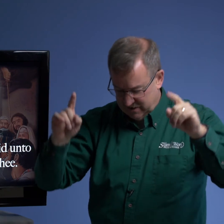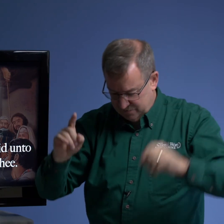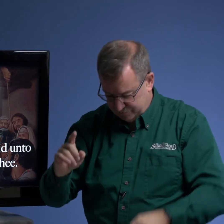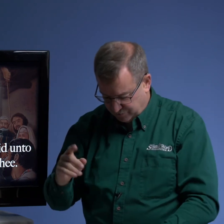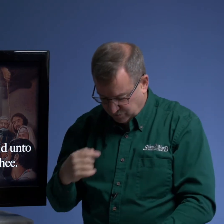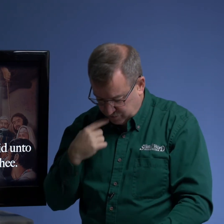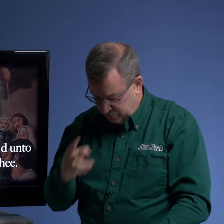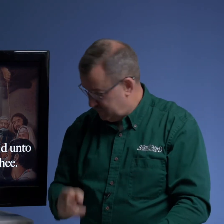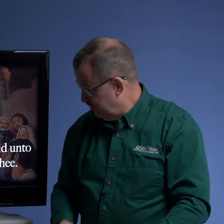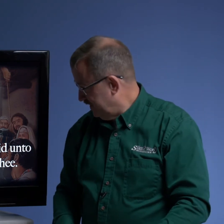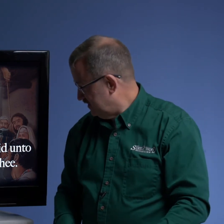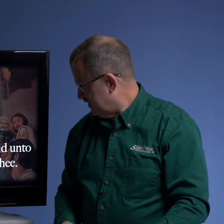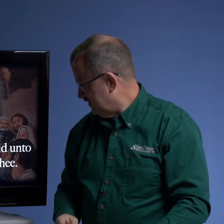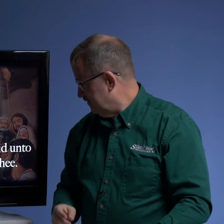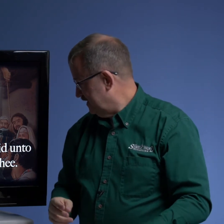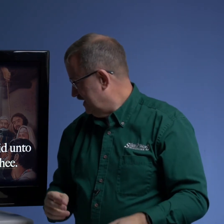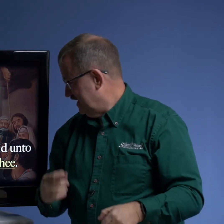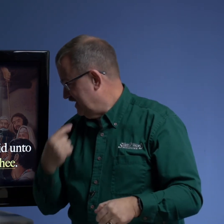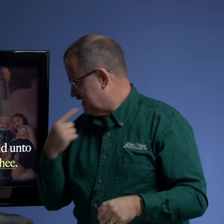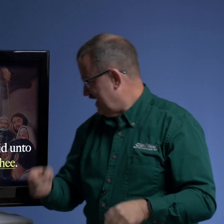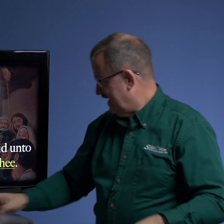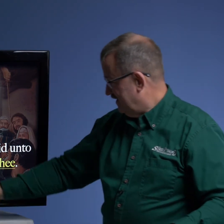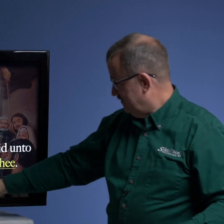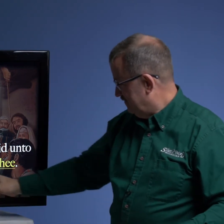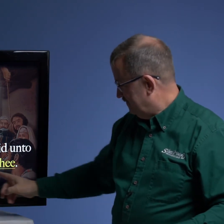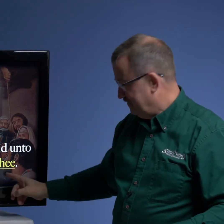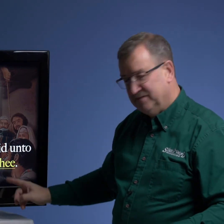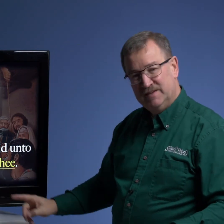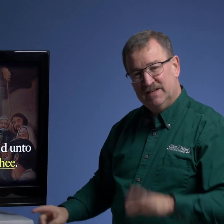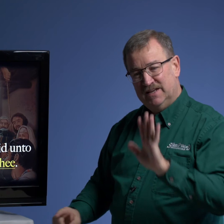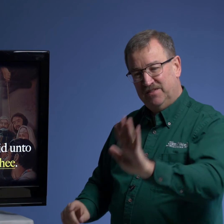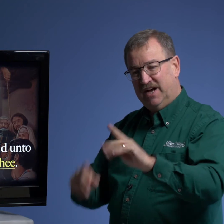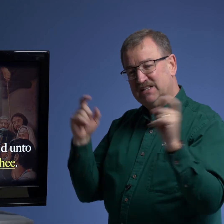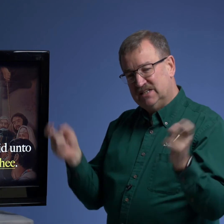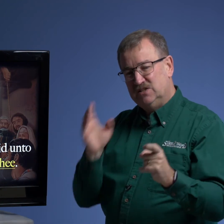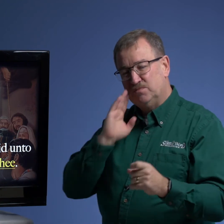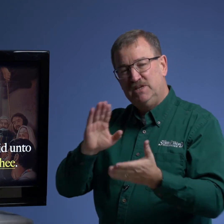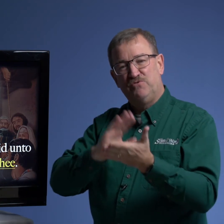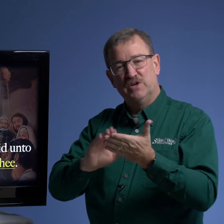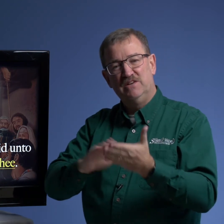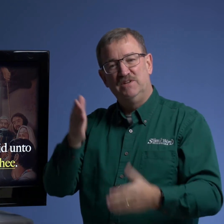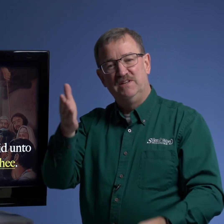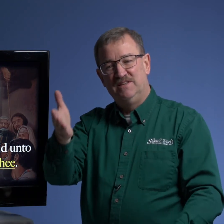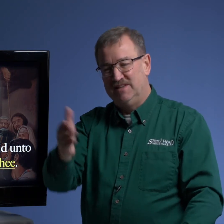when he saw him he said thy sins be forgiven thee